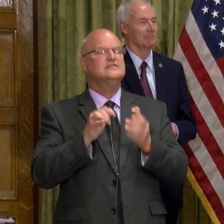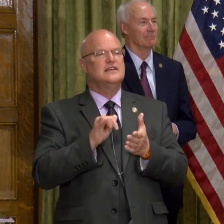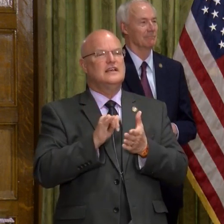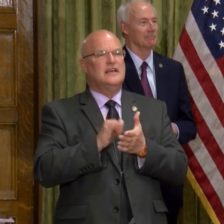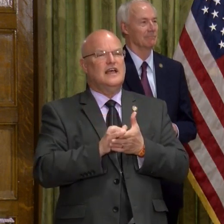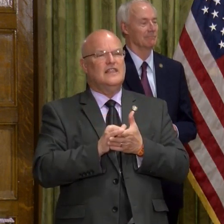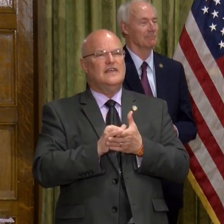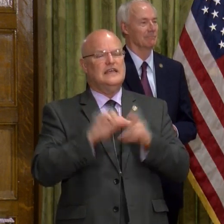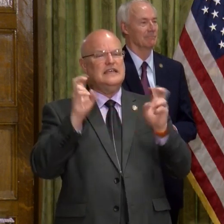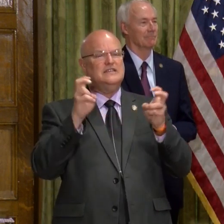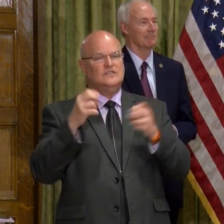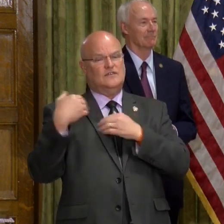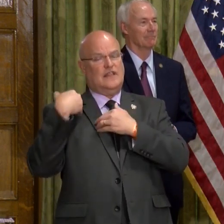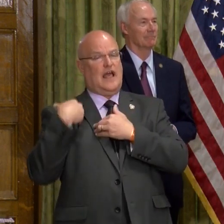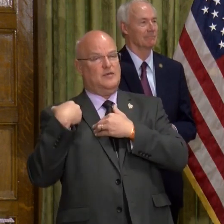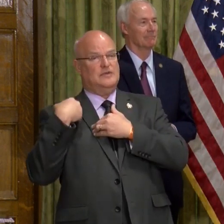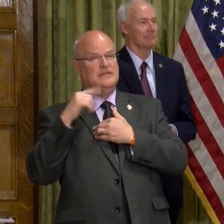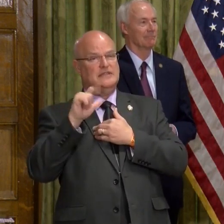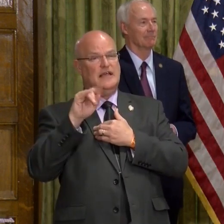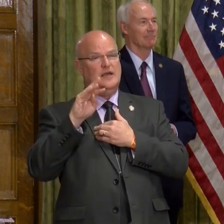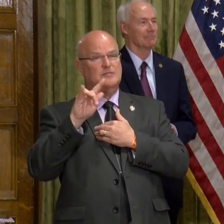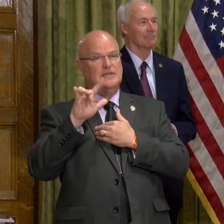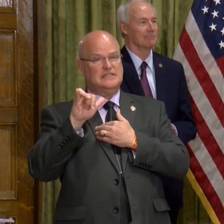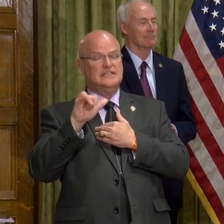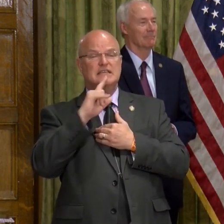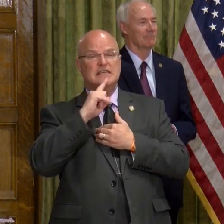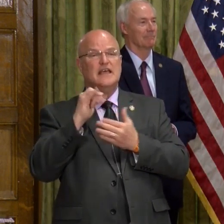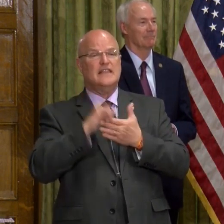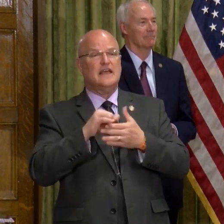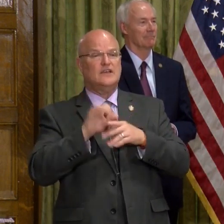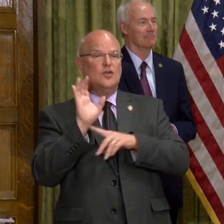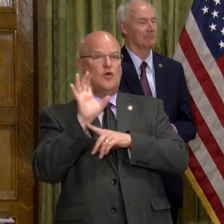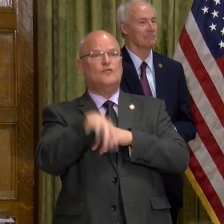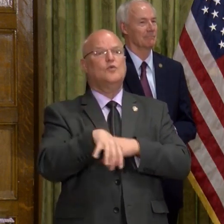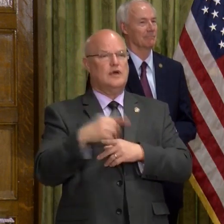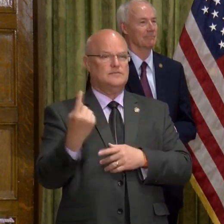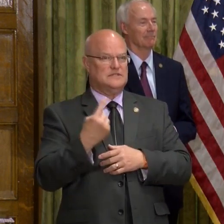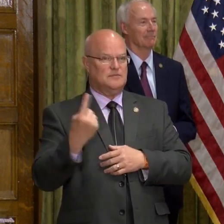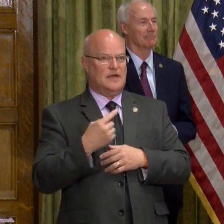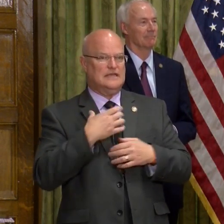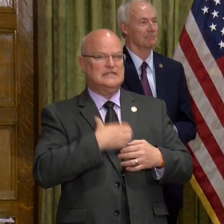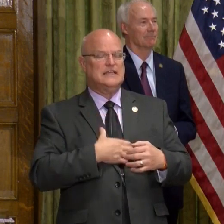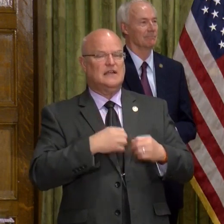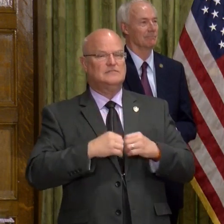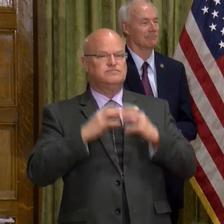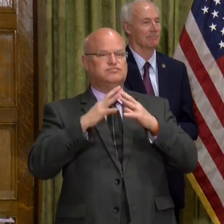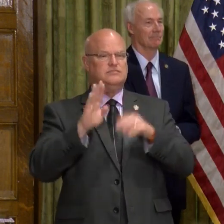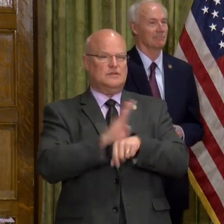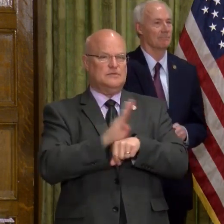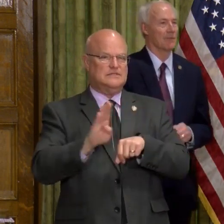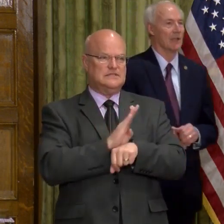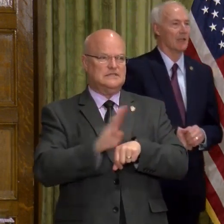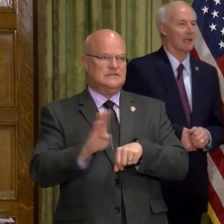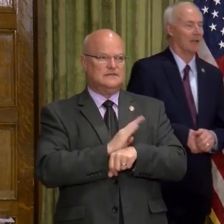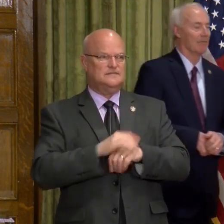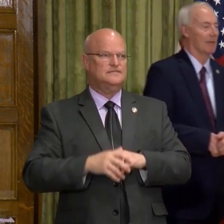the issue of liability is potentially one that could overwhelm somebody's desire to restart their business.